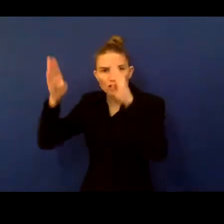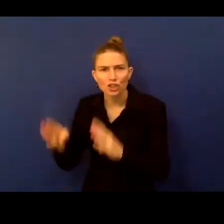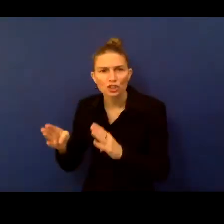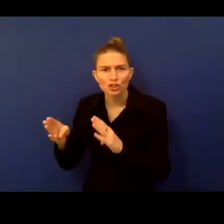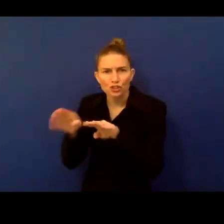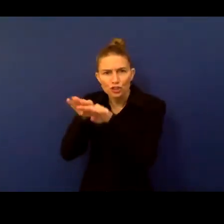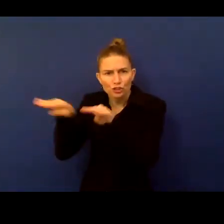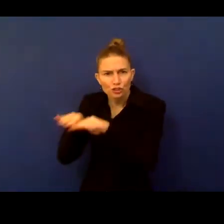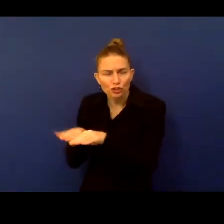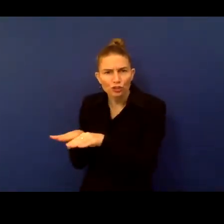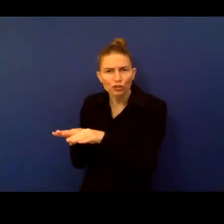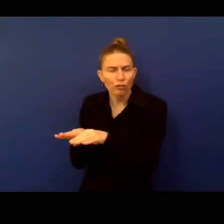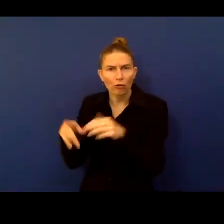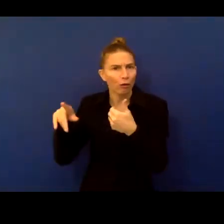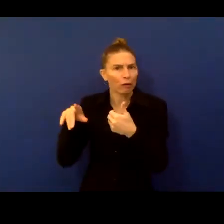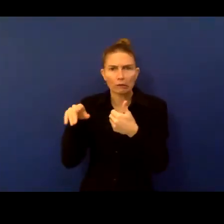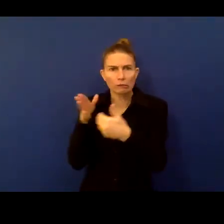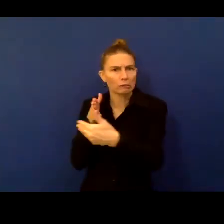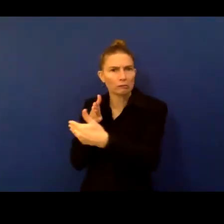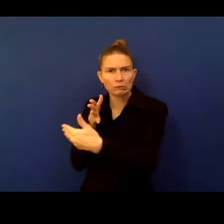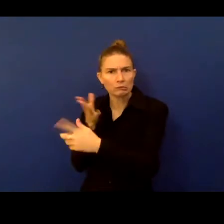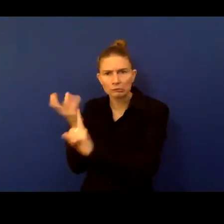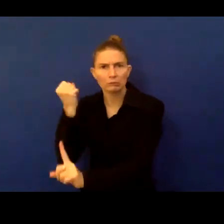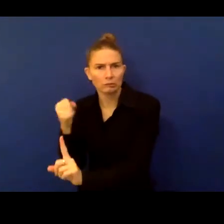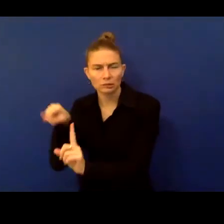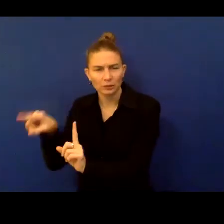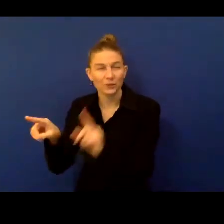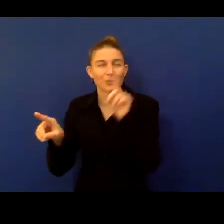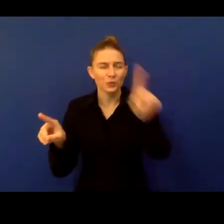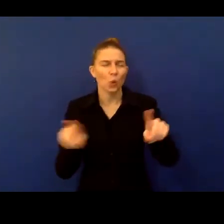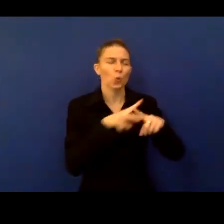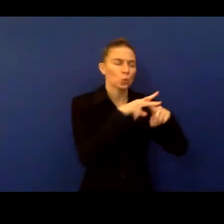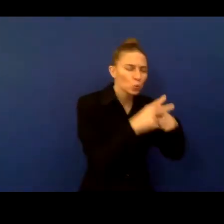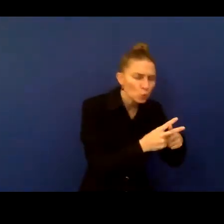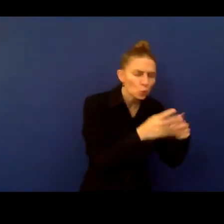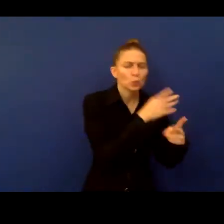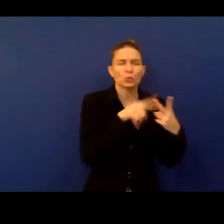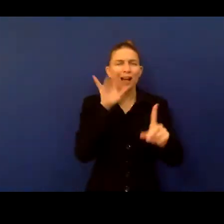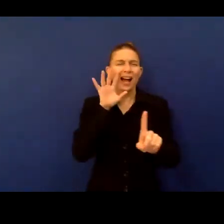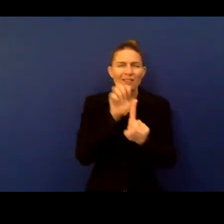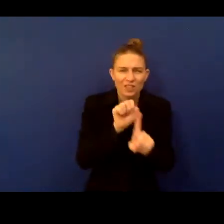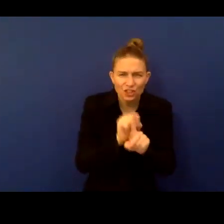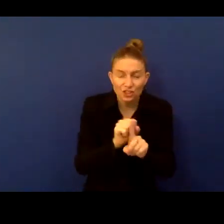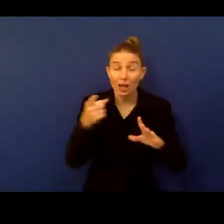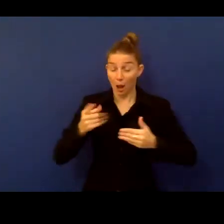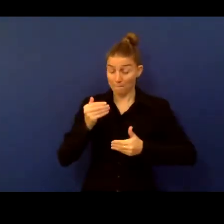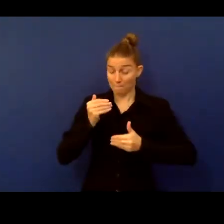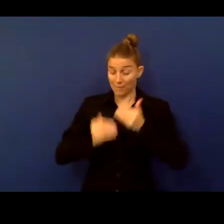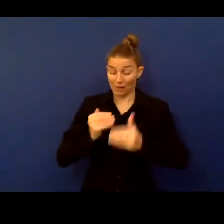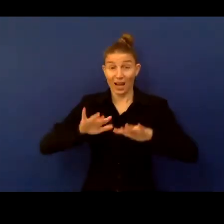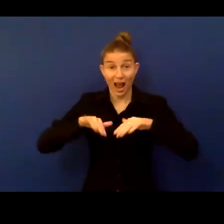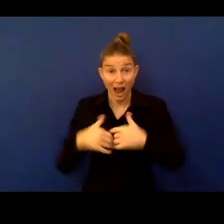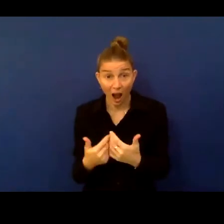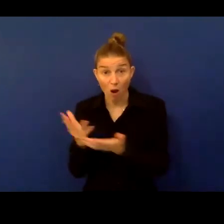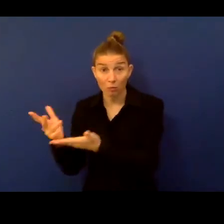of these elements of tools identification and use of methods might affect the ability of persons with disabilities